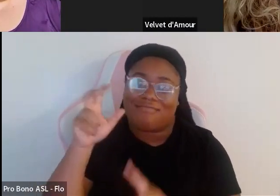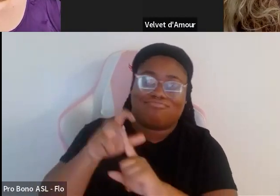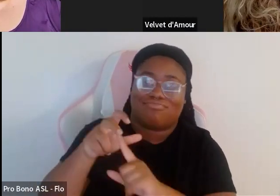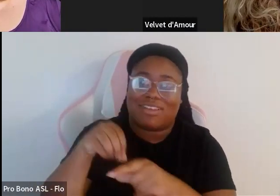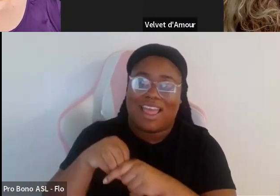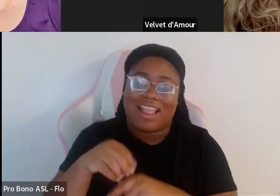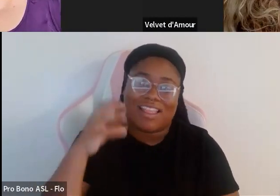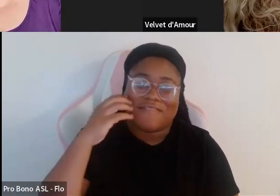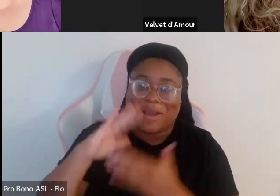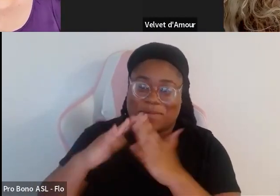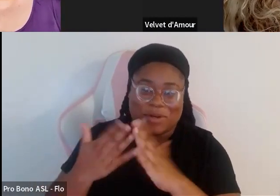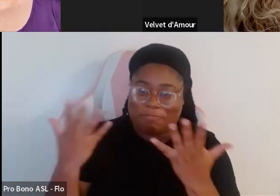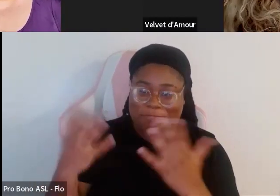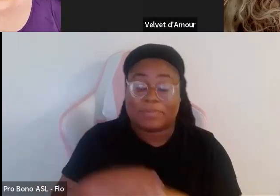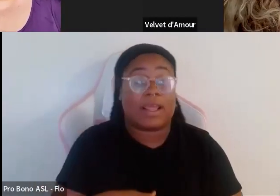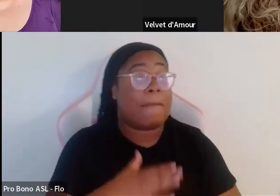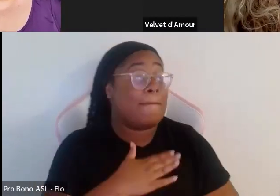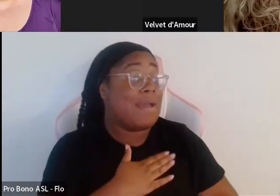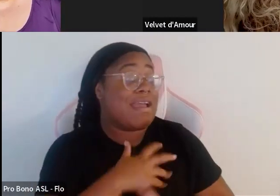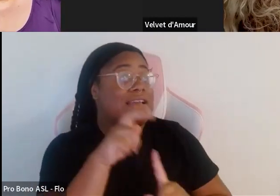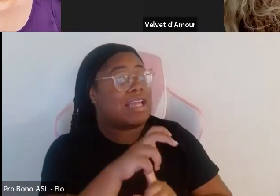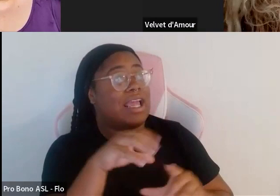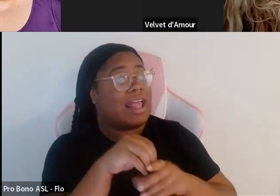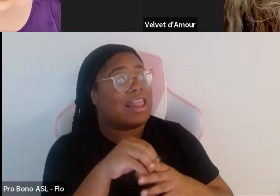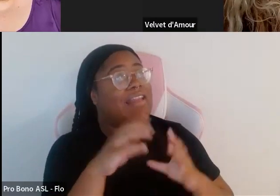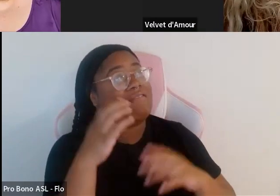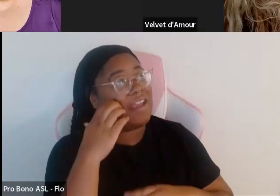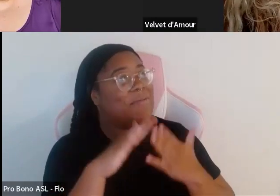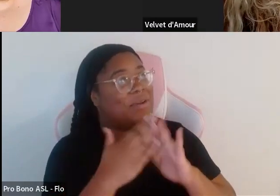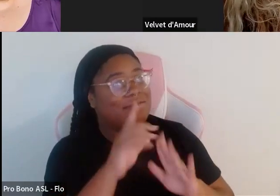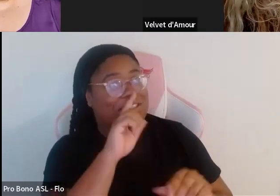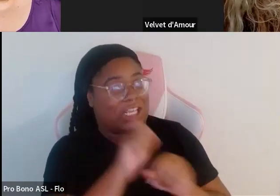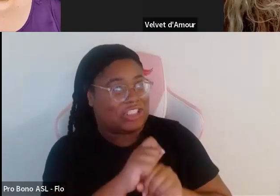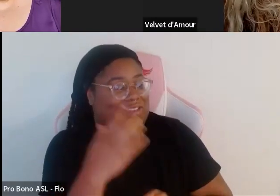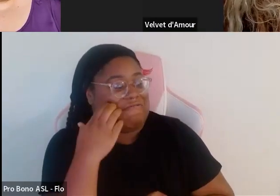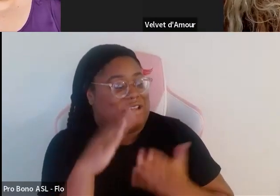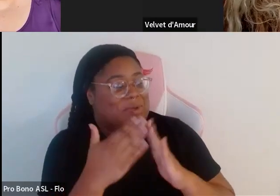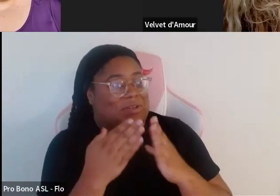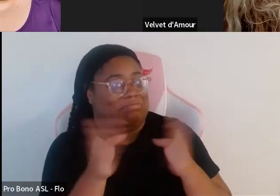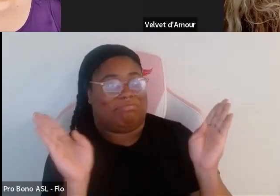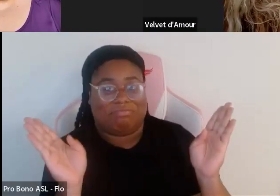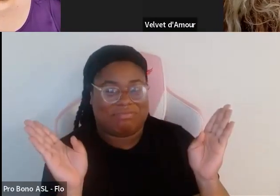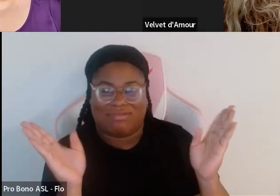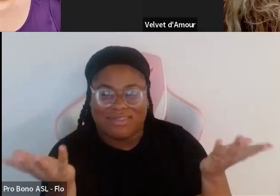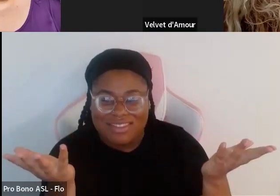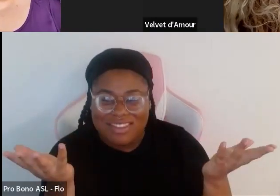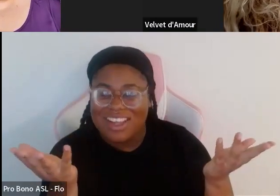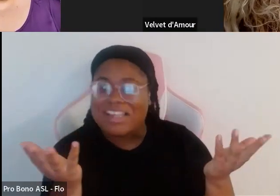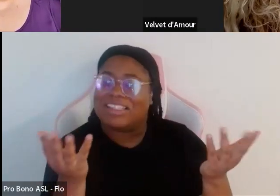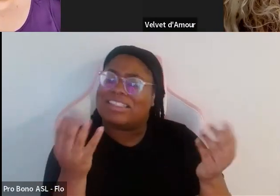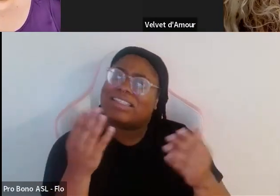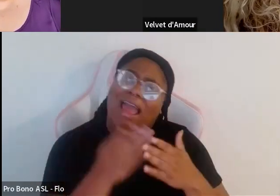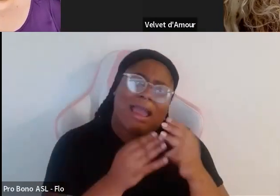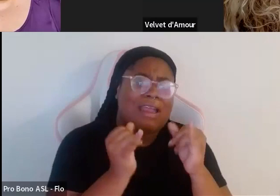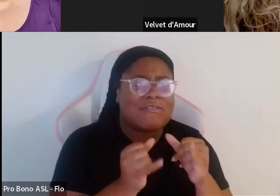know I I feel like my icons in the fat community are the fat community there really isn't like there are individuals